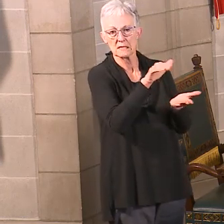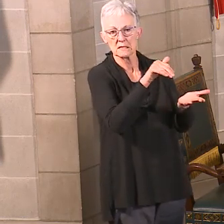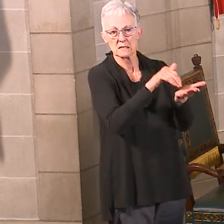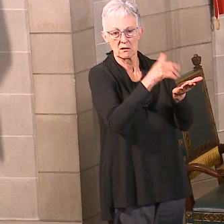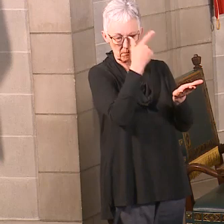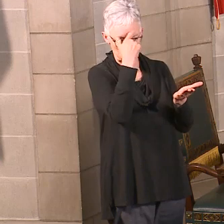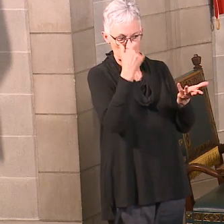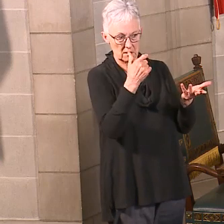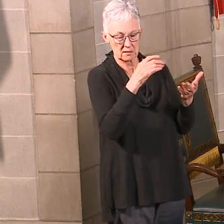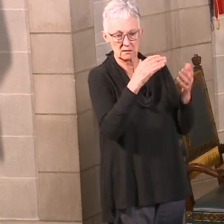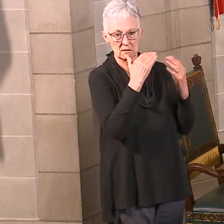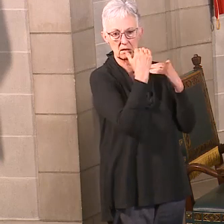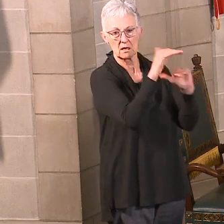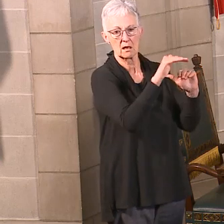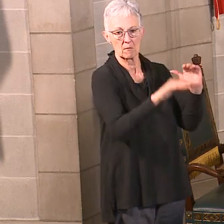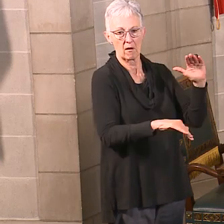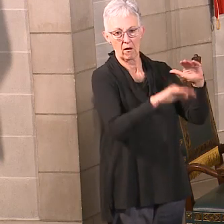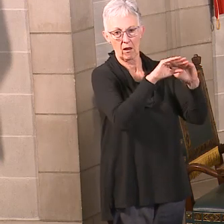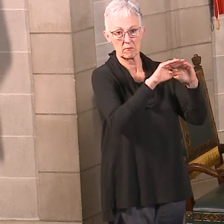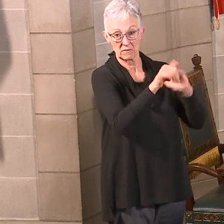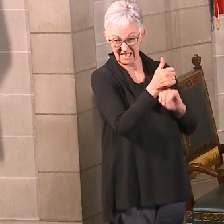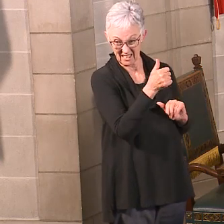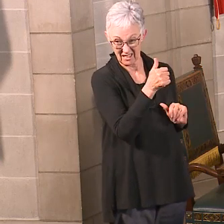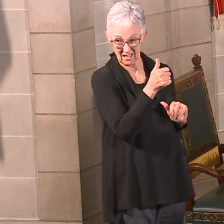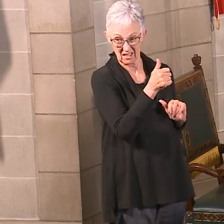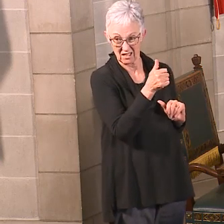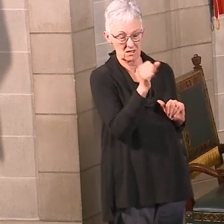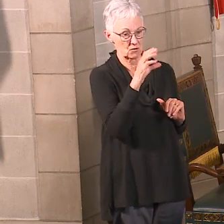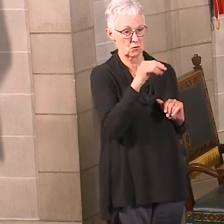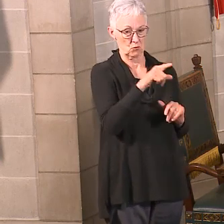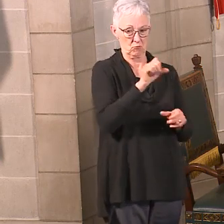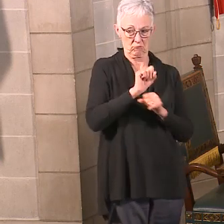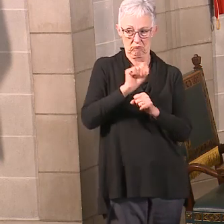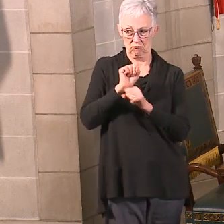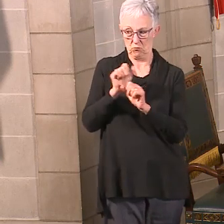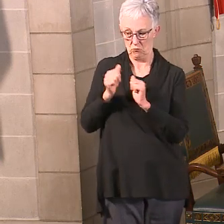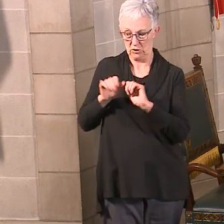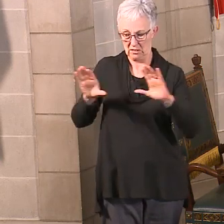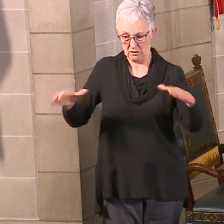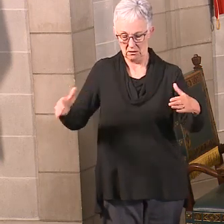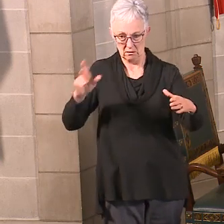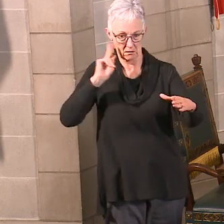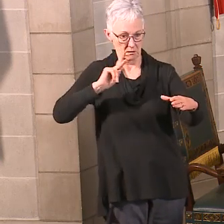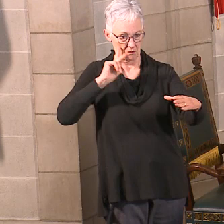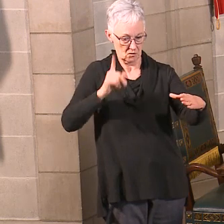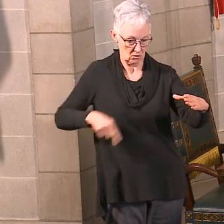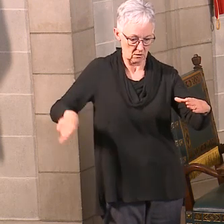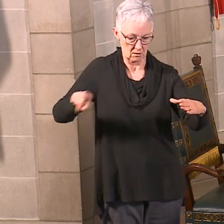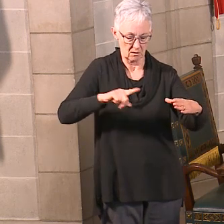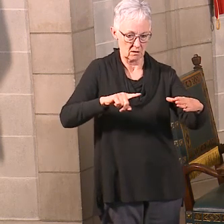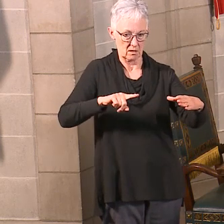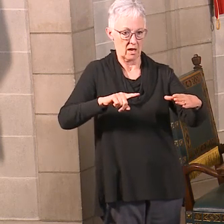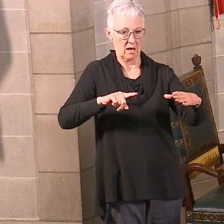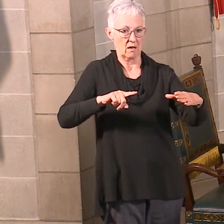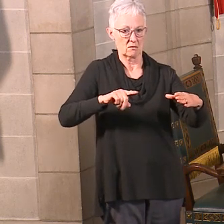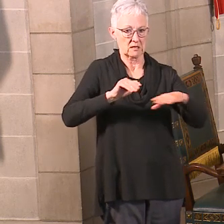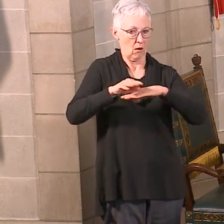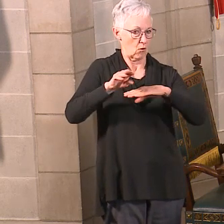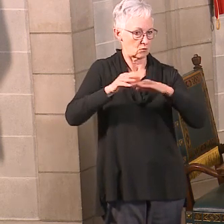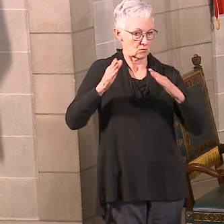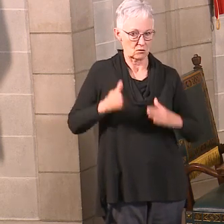general, when you're already dealing with a sector that has struggled to be paid on par